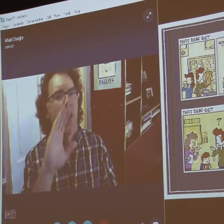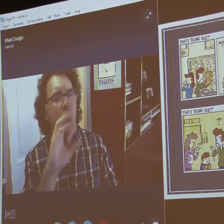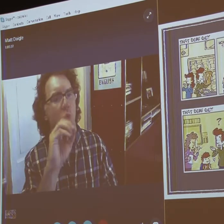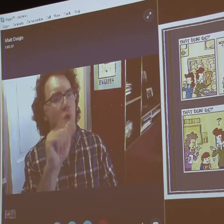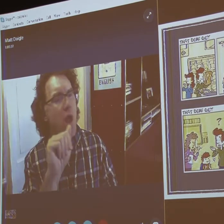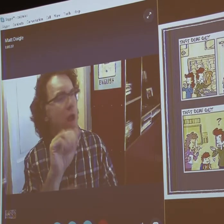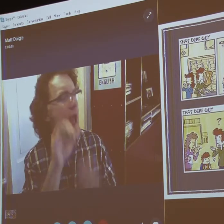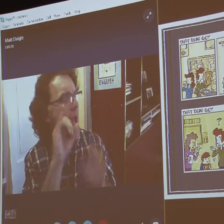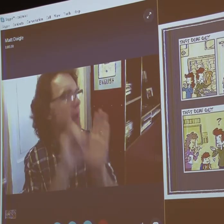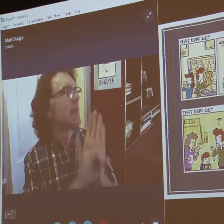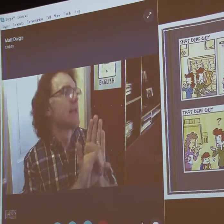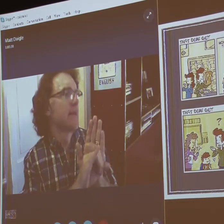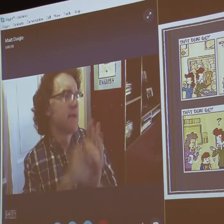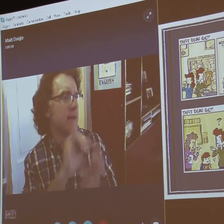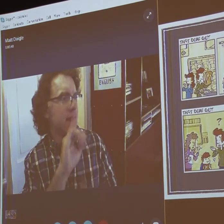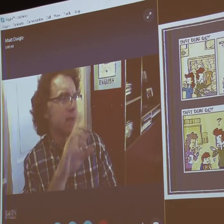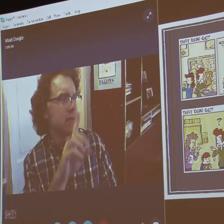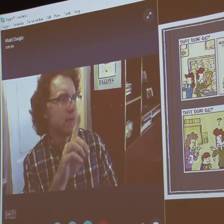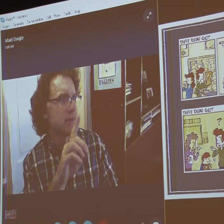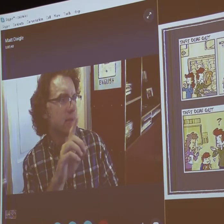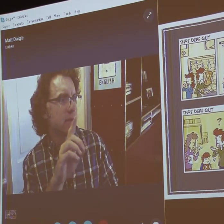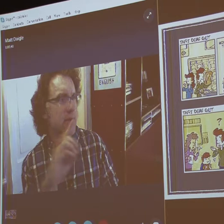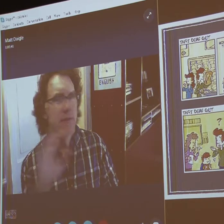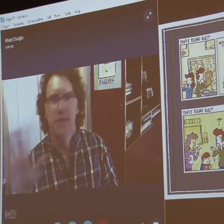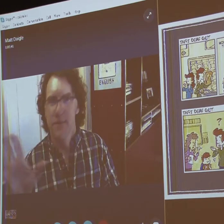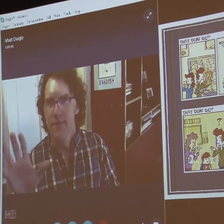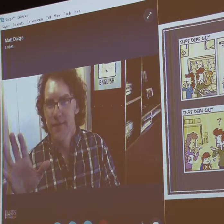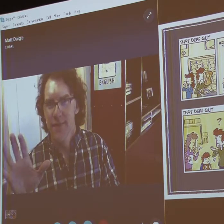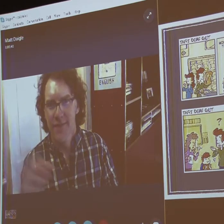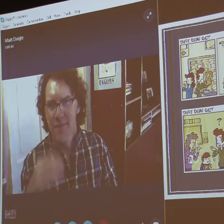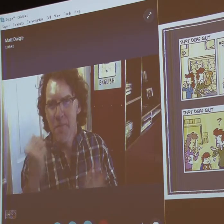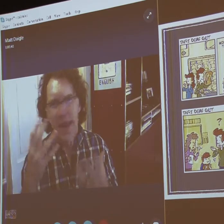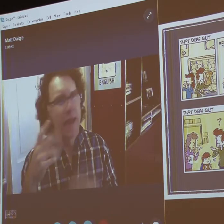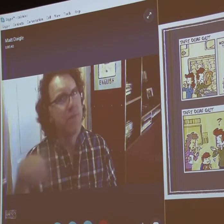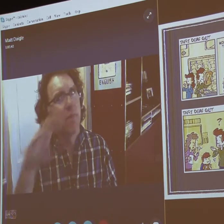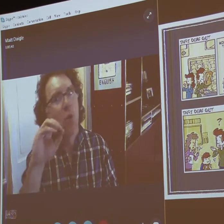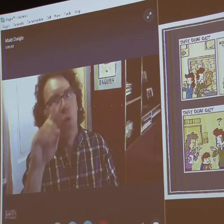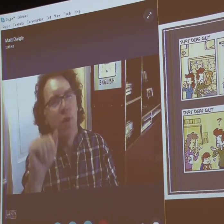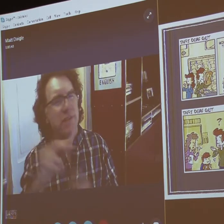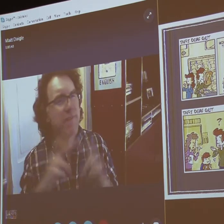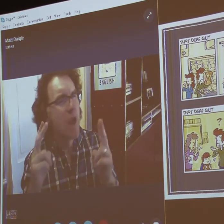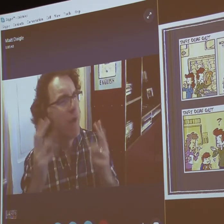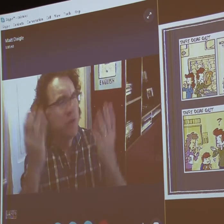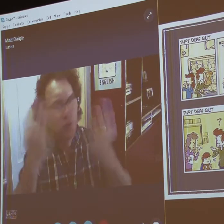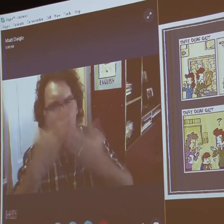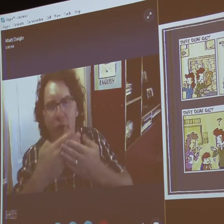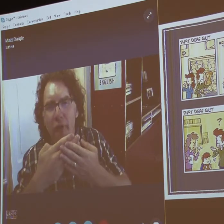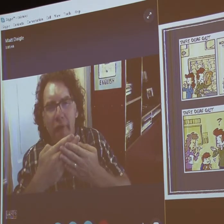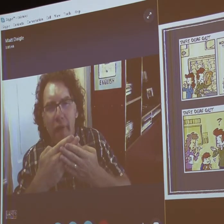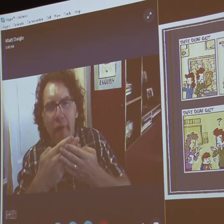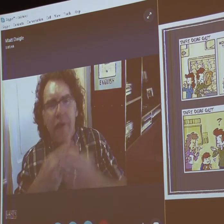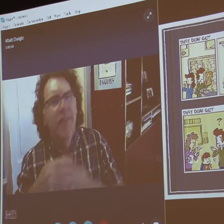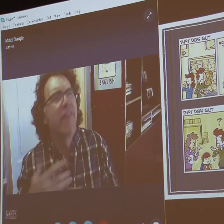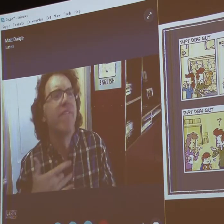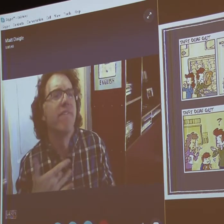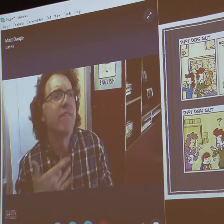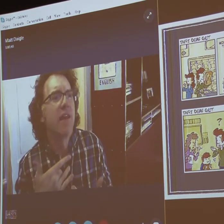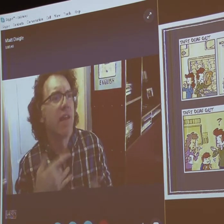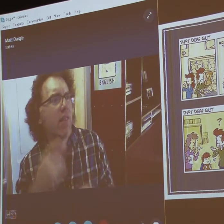They feel they're represented and their identity is displayed in our comics. And codas